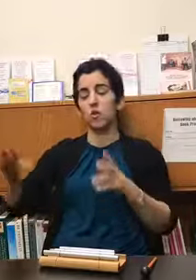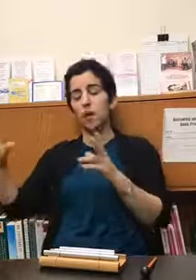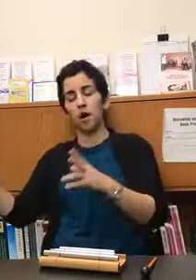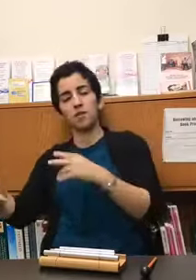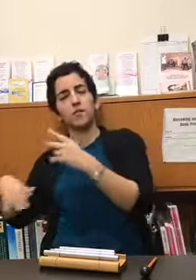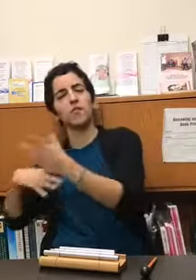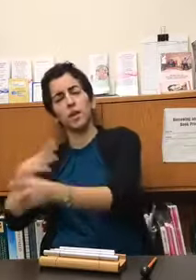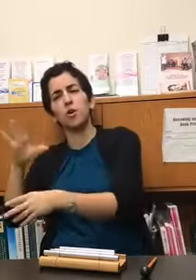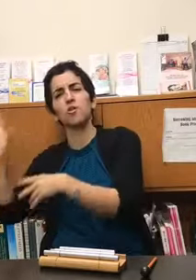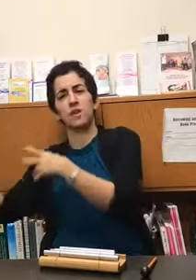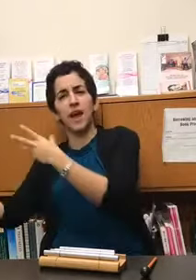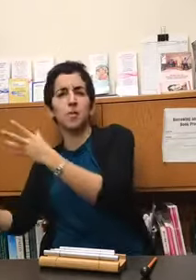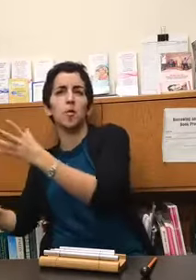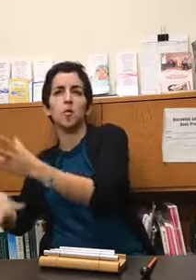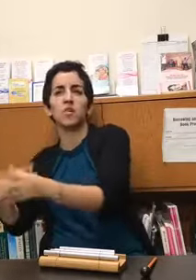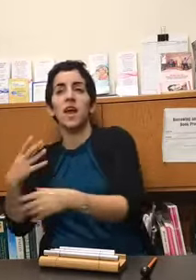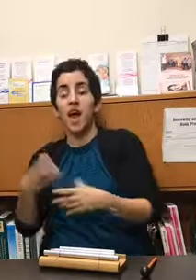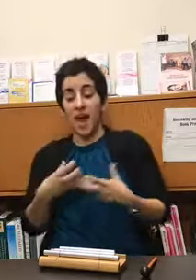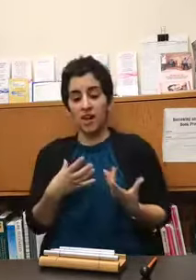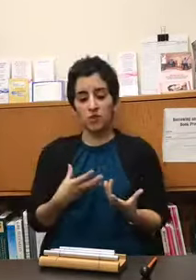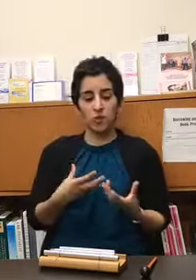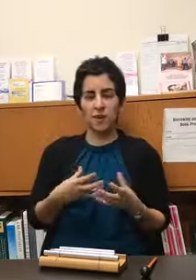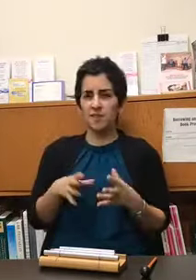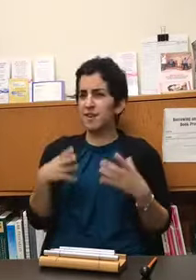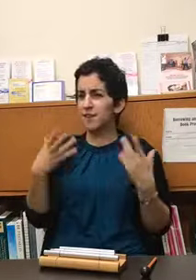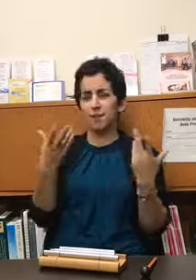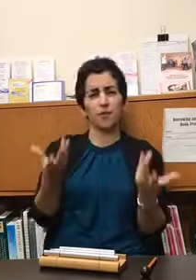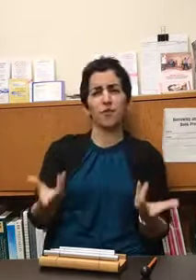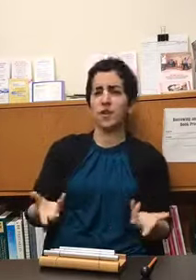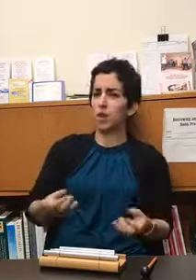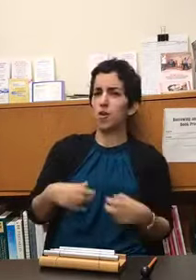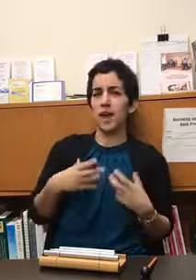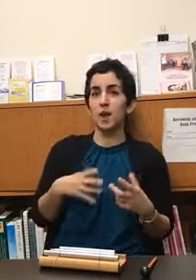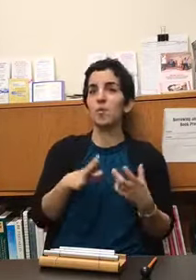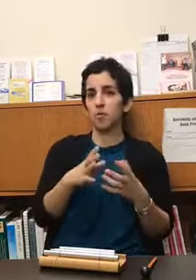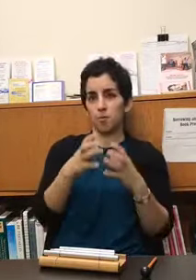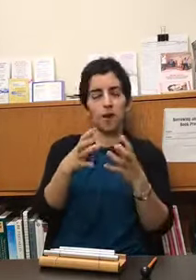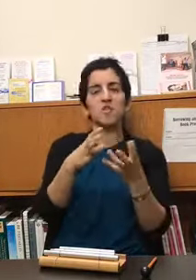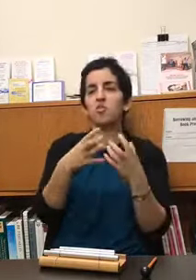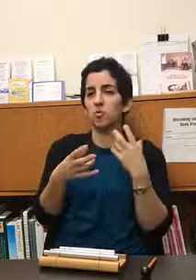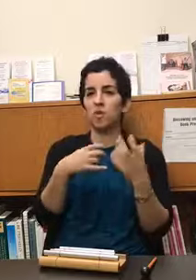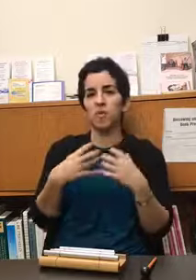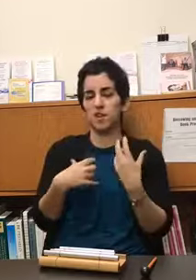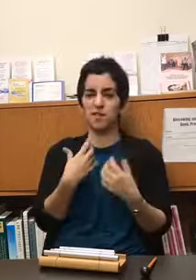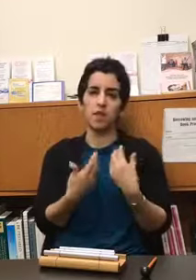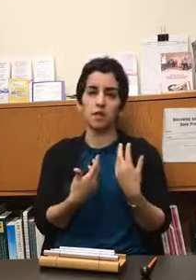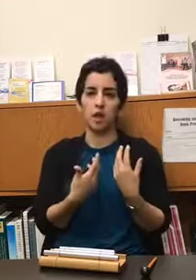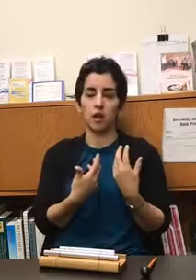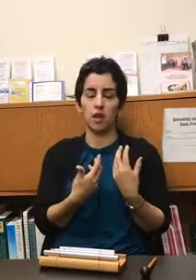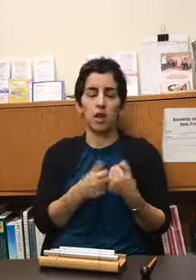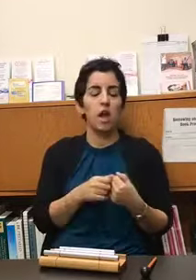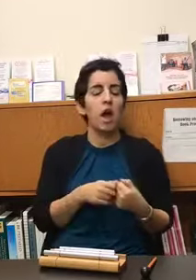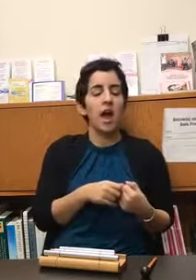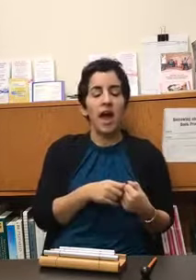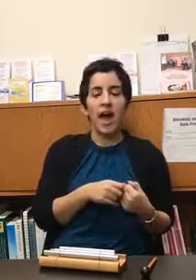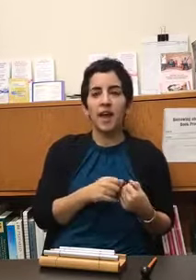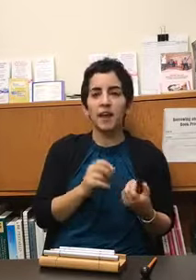a box of figures and animals and so i might say is there a figure an animal that reminds you of this feeling and